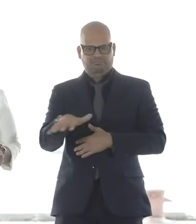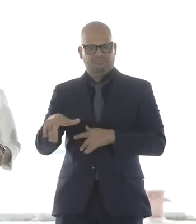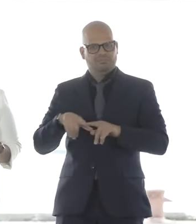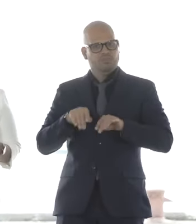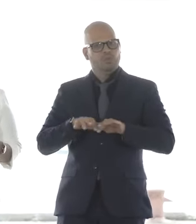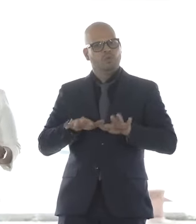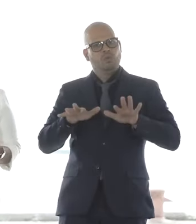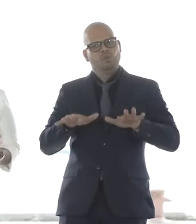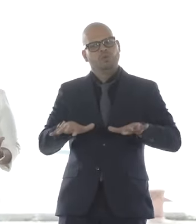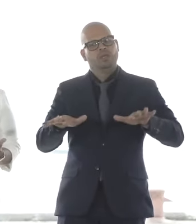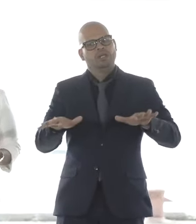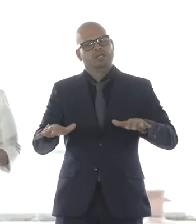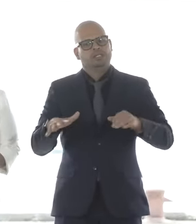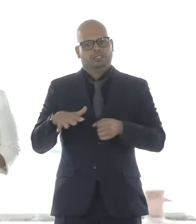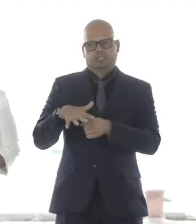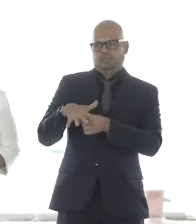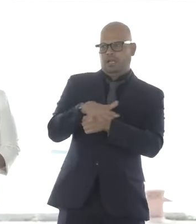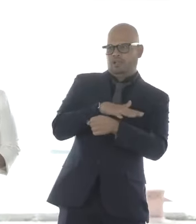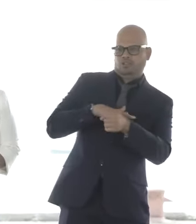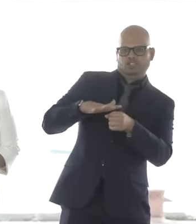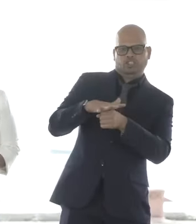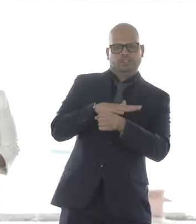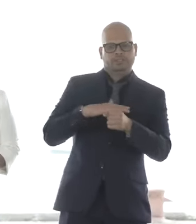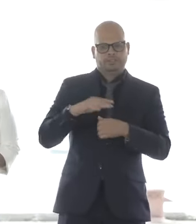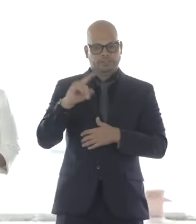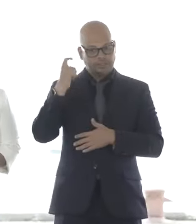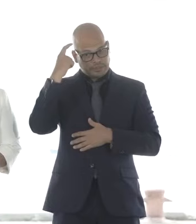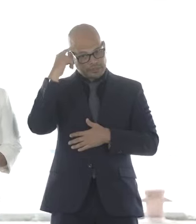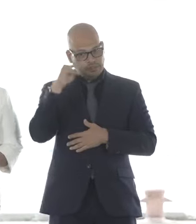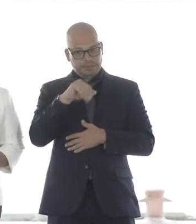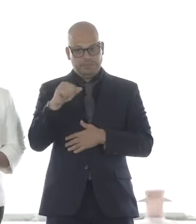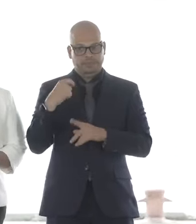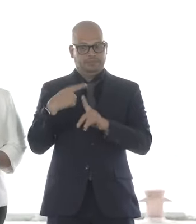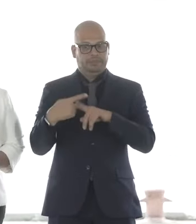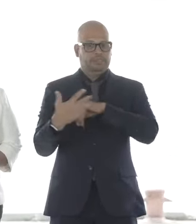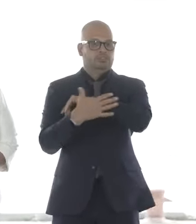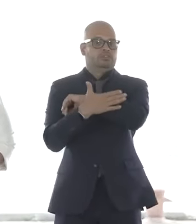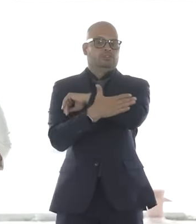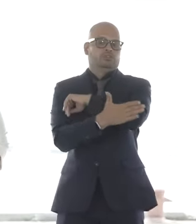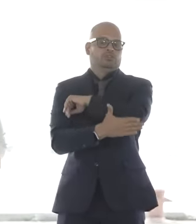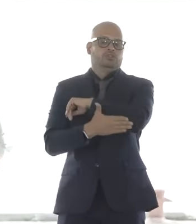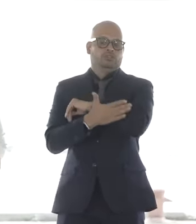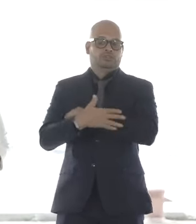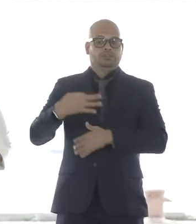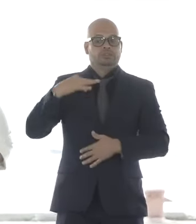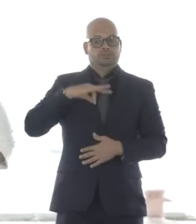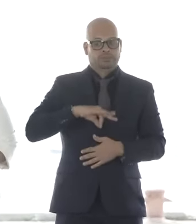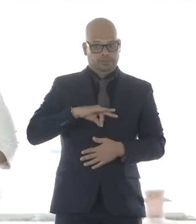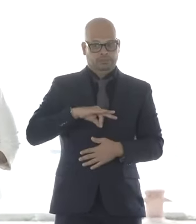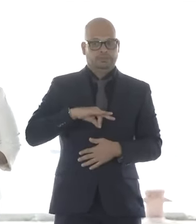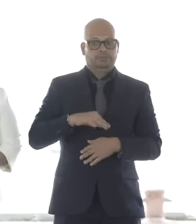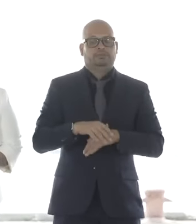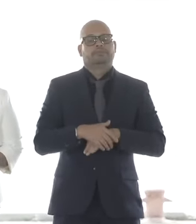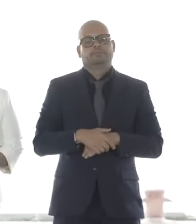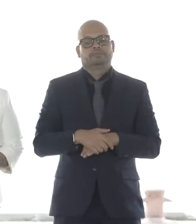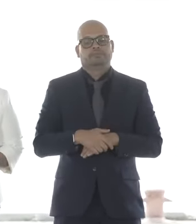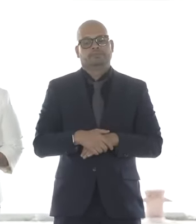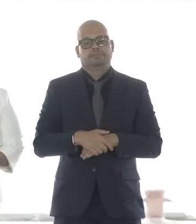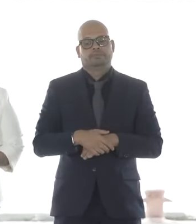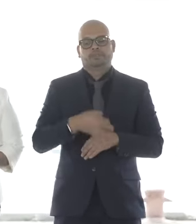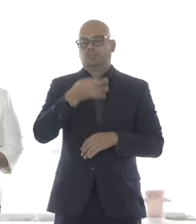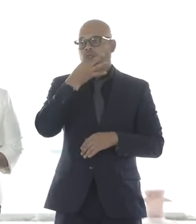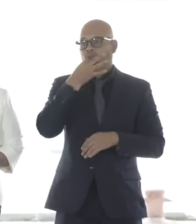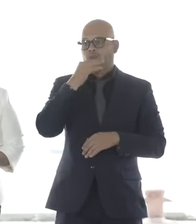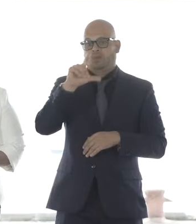results for our commonwealth and our country. We're going to be celebrating the 250th anniversary of America in 2026, the